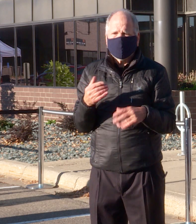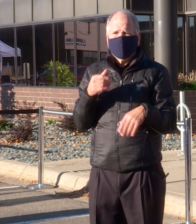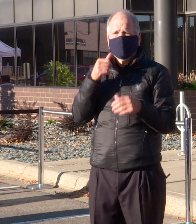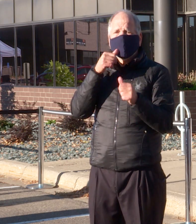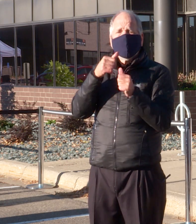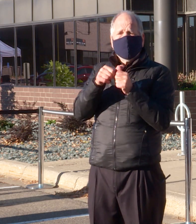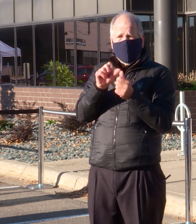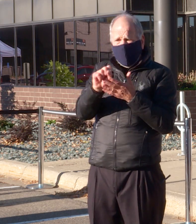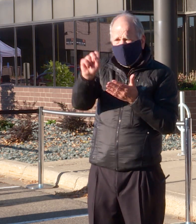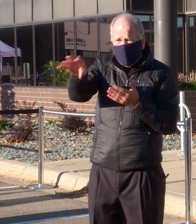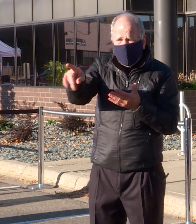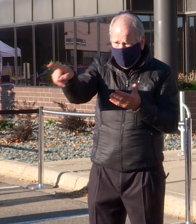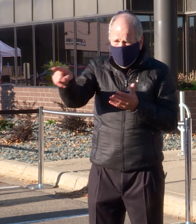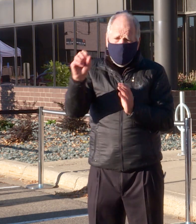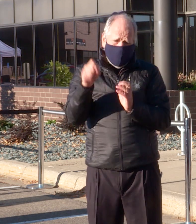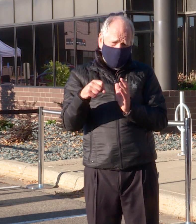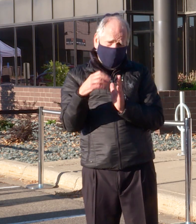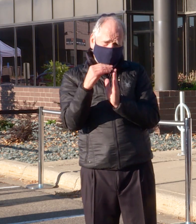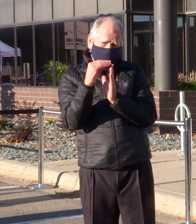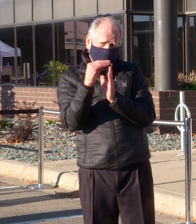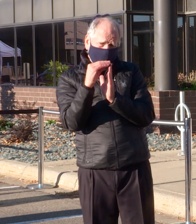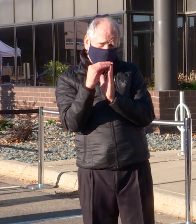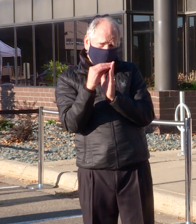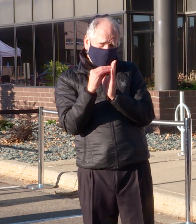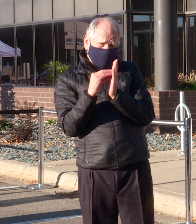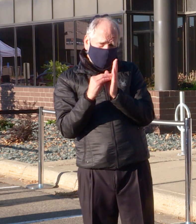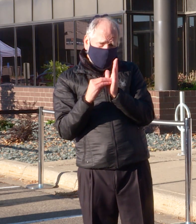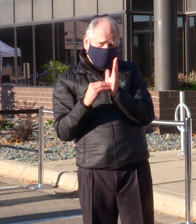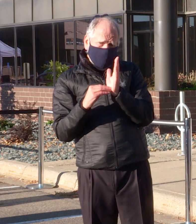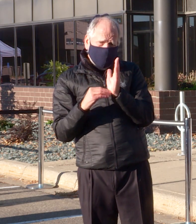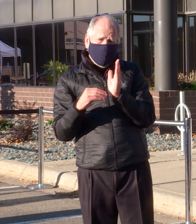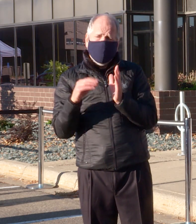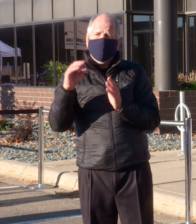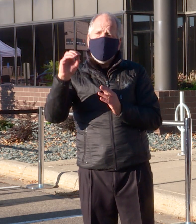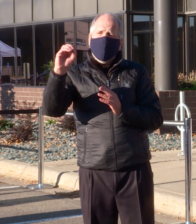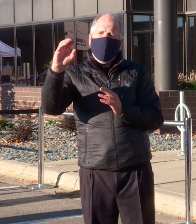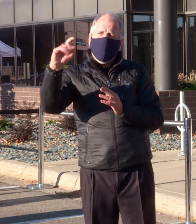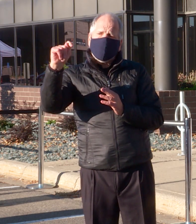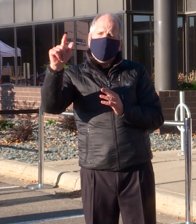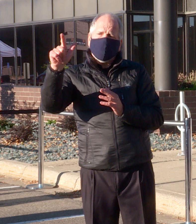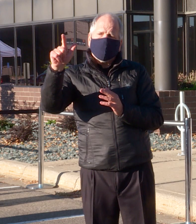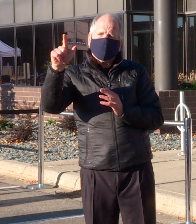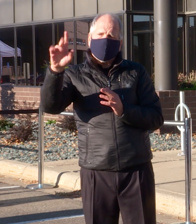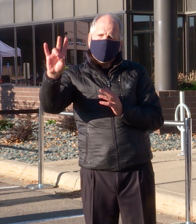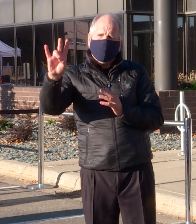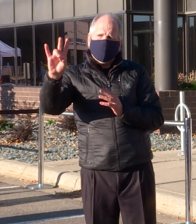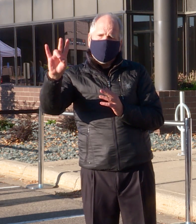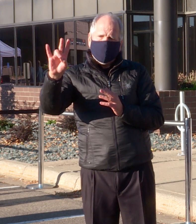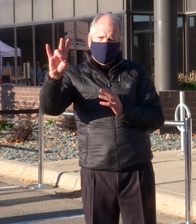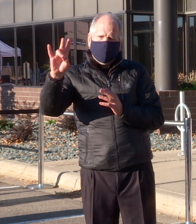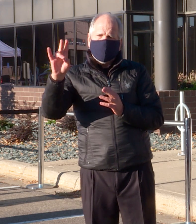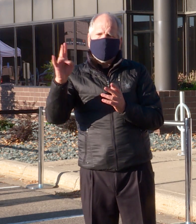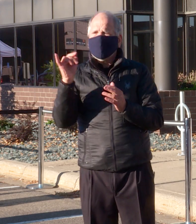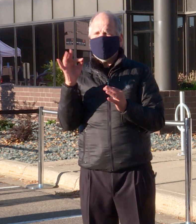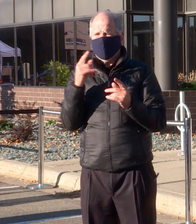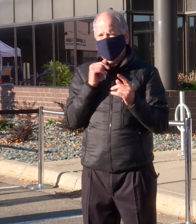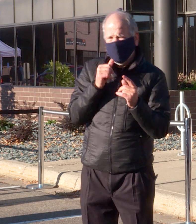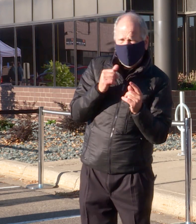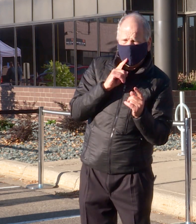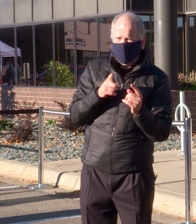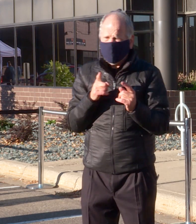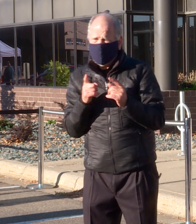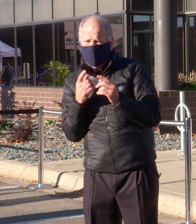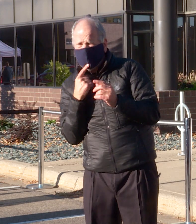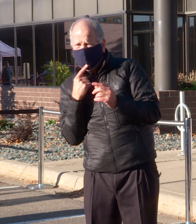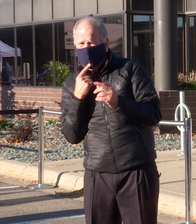do so by October 27th. If you're not sure that you want to actually